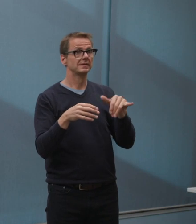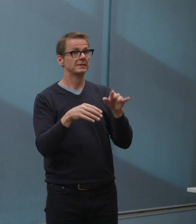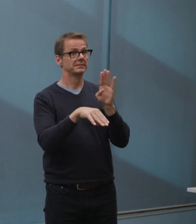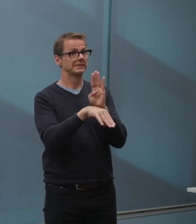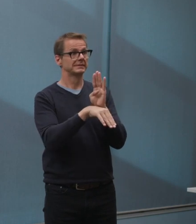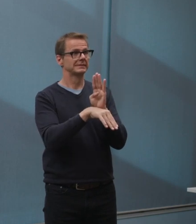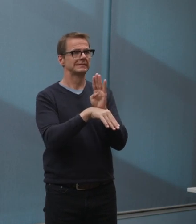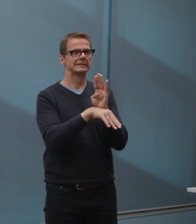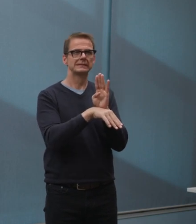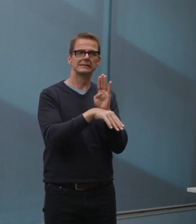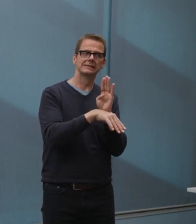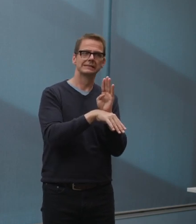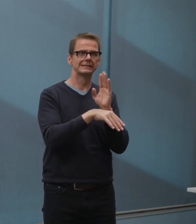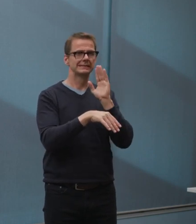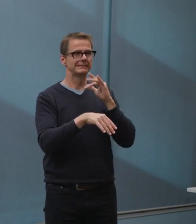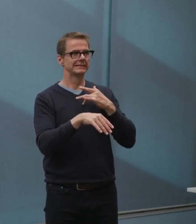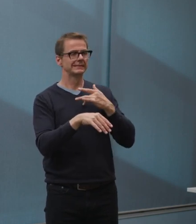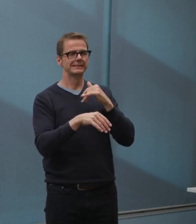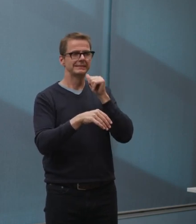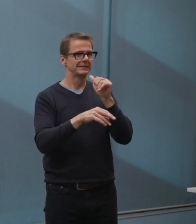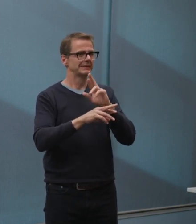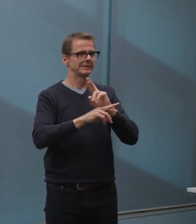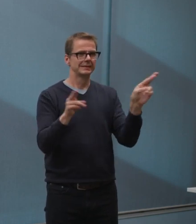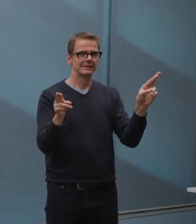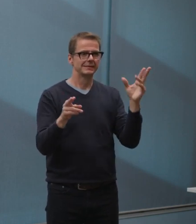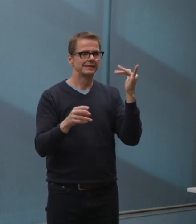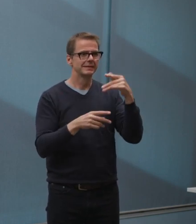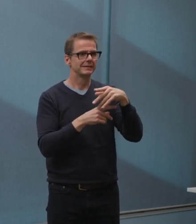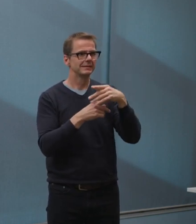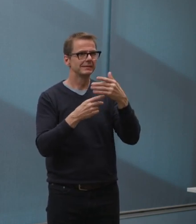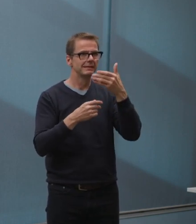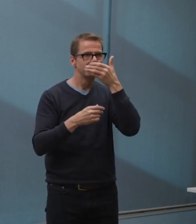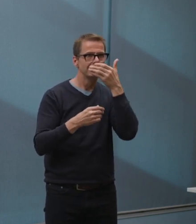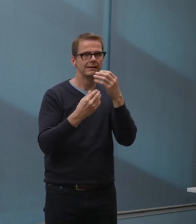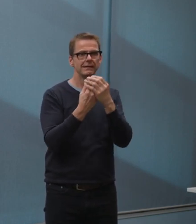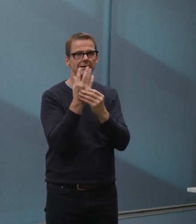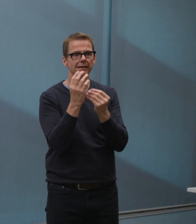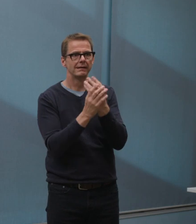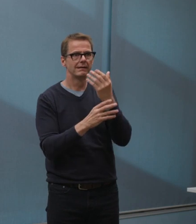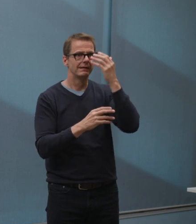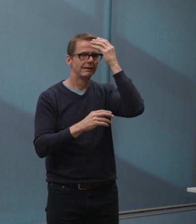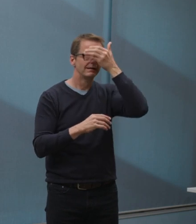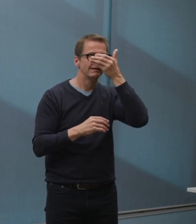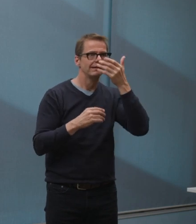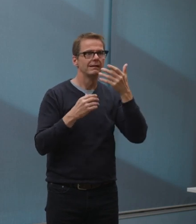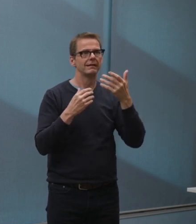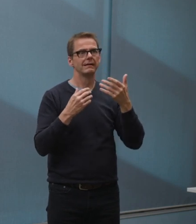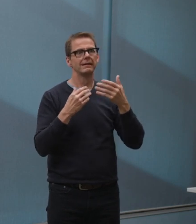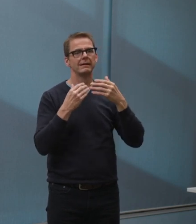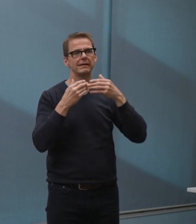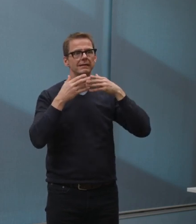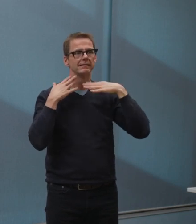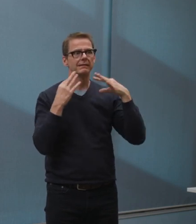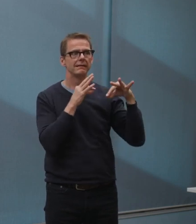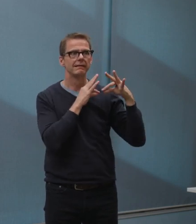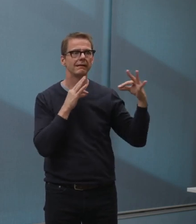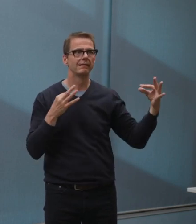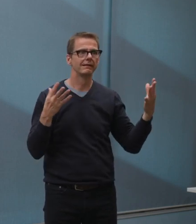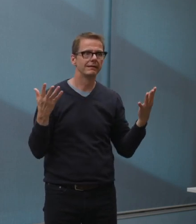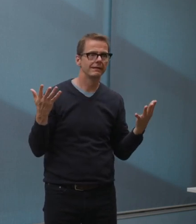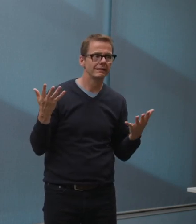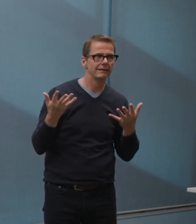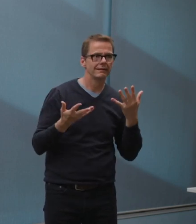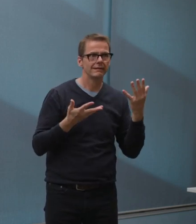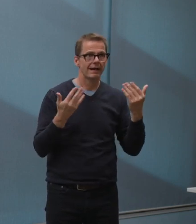they would want to do. And they don't have sufficient guidance. So I think there will be others who say, I have to open because